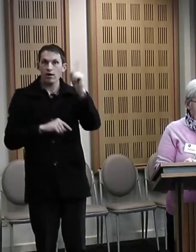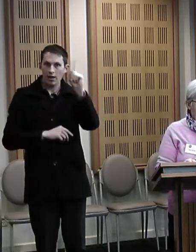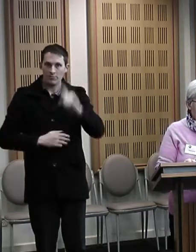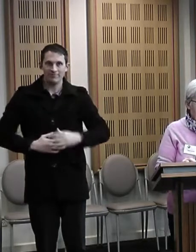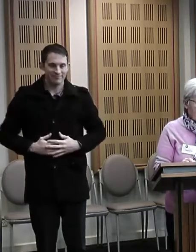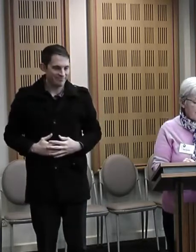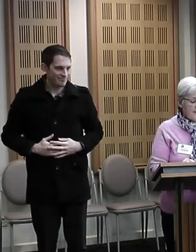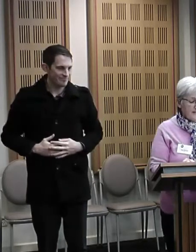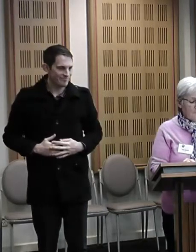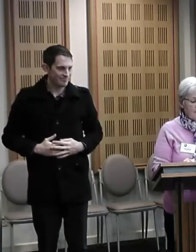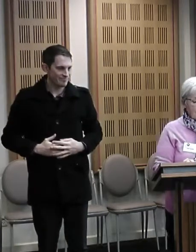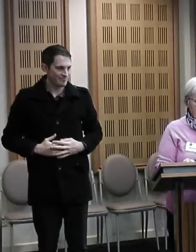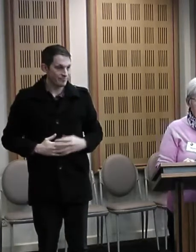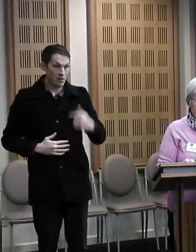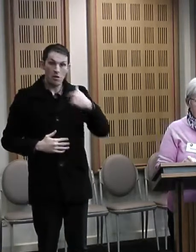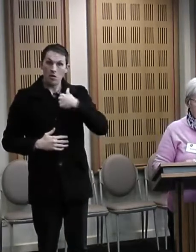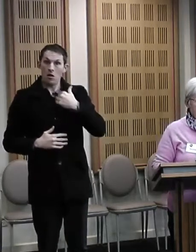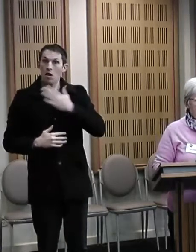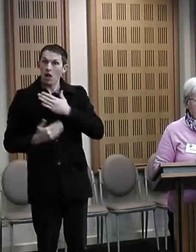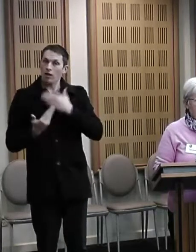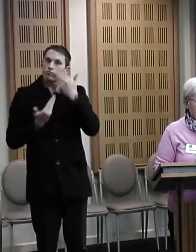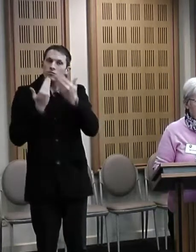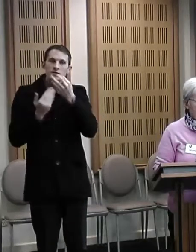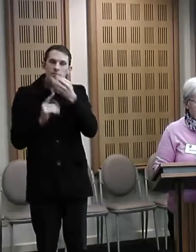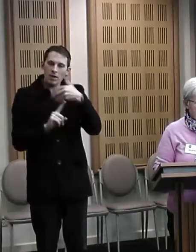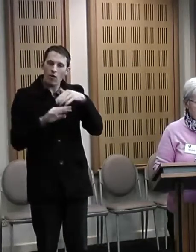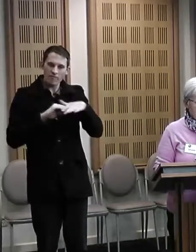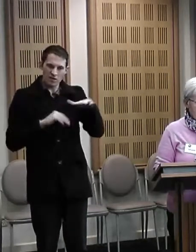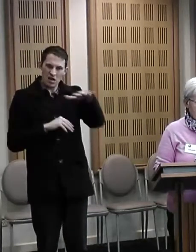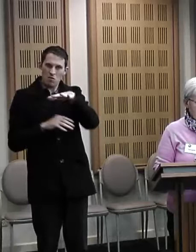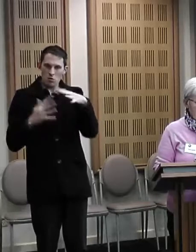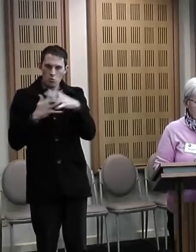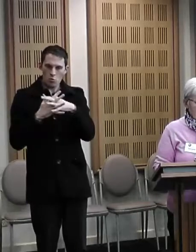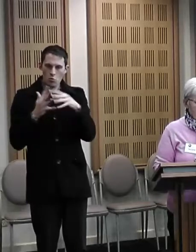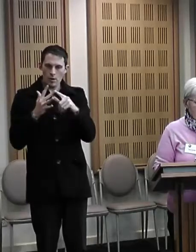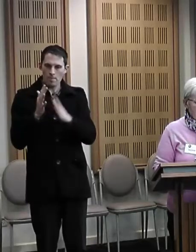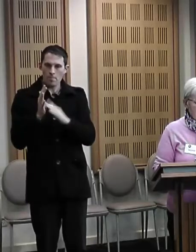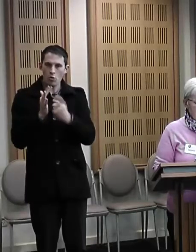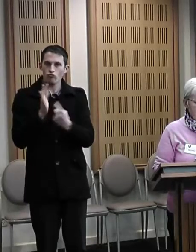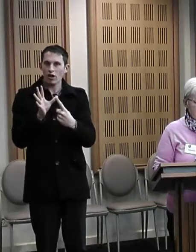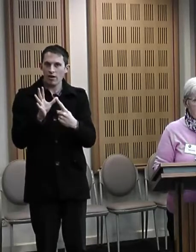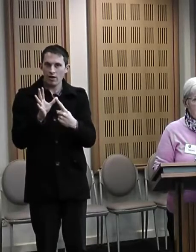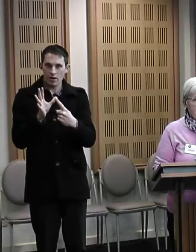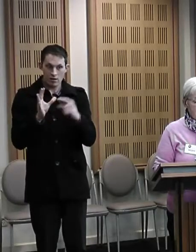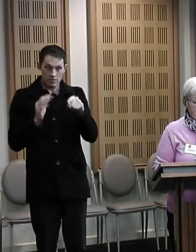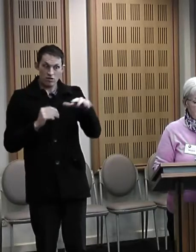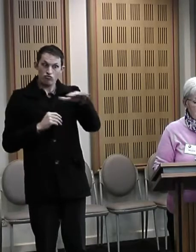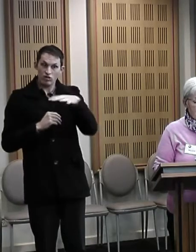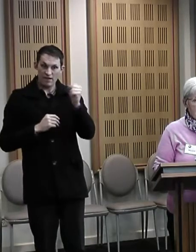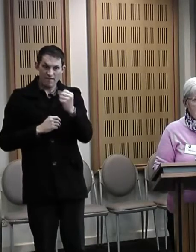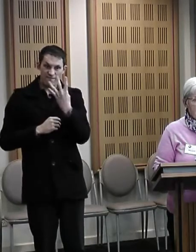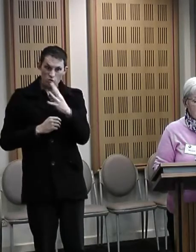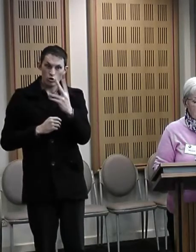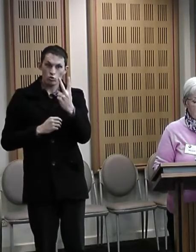But I'd like to start with a little bit of background about the Wimmera. The Wimmera region covers 42